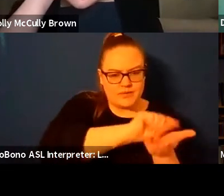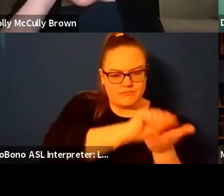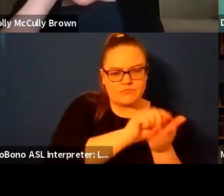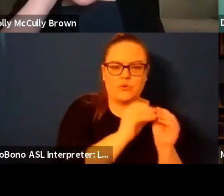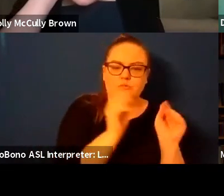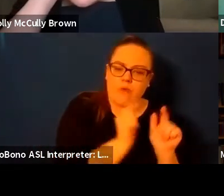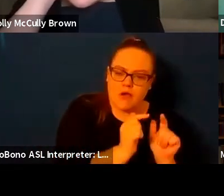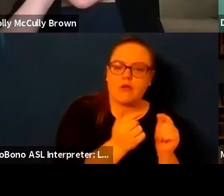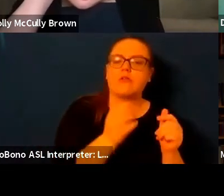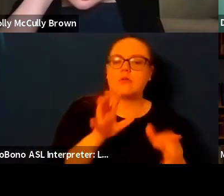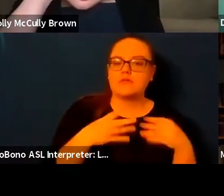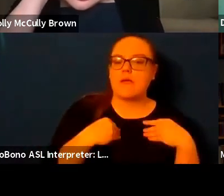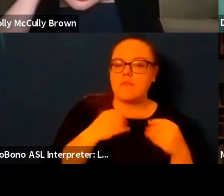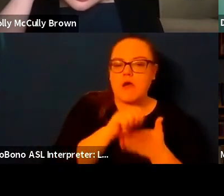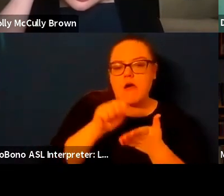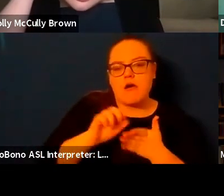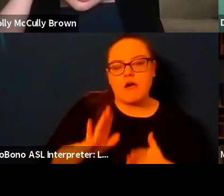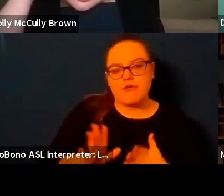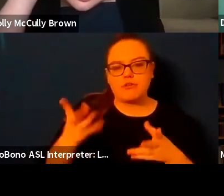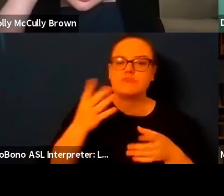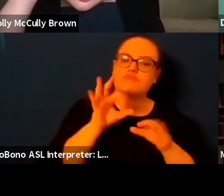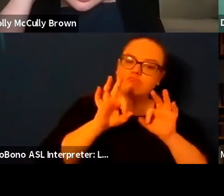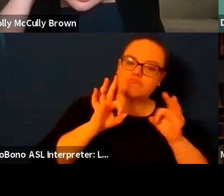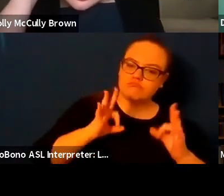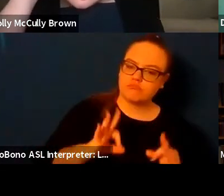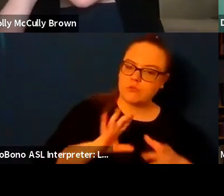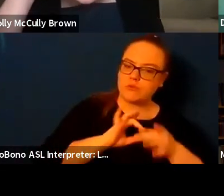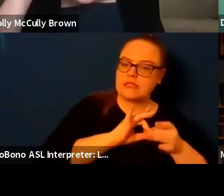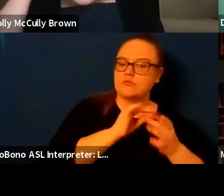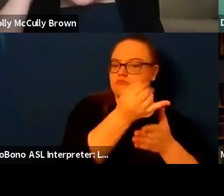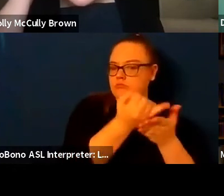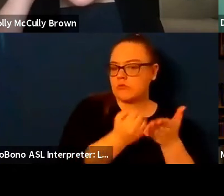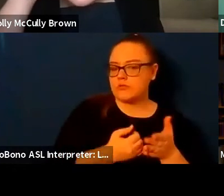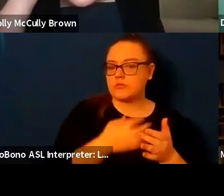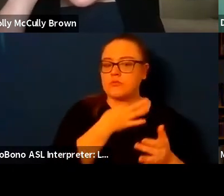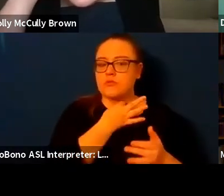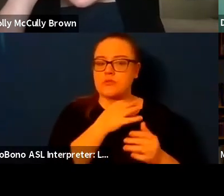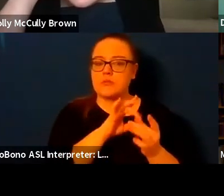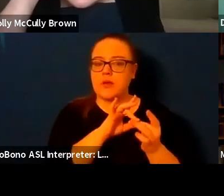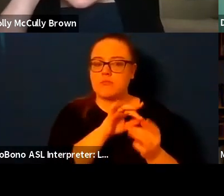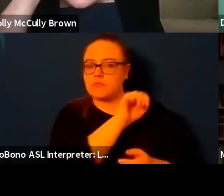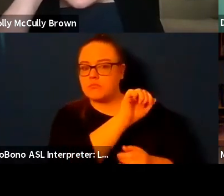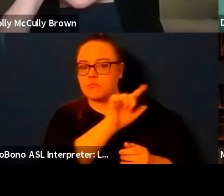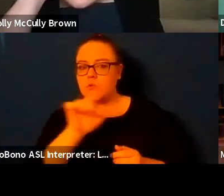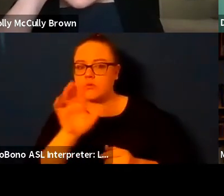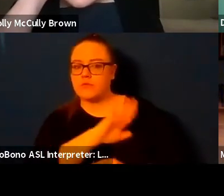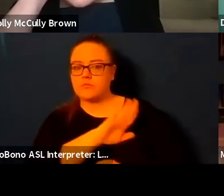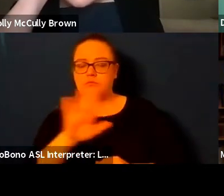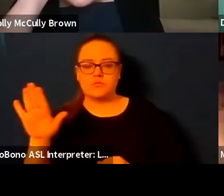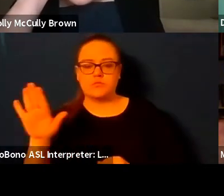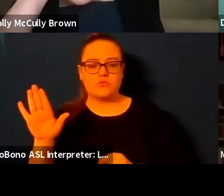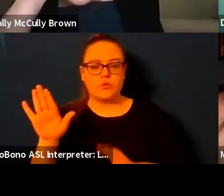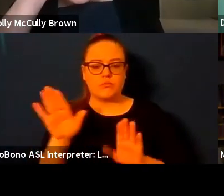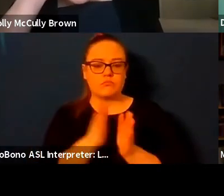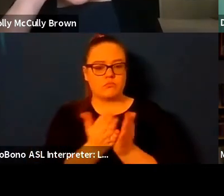maybe you can just give us some some snapshots of how you each got to the cover of your book and molly mccully brown if you want to pick one or